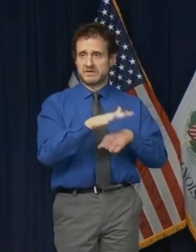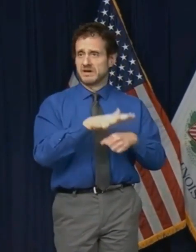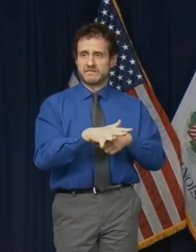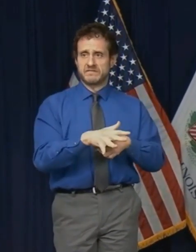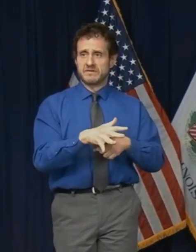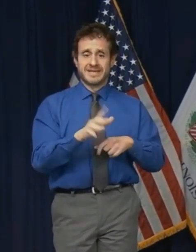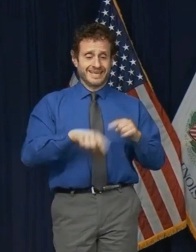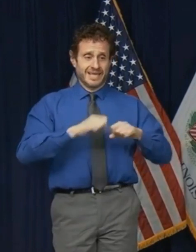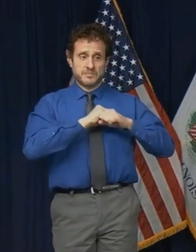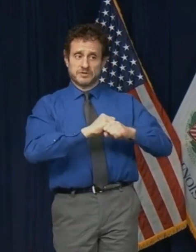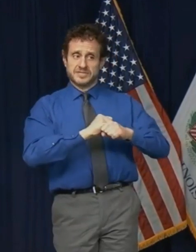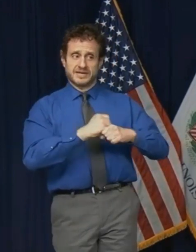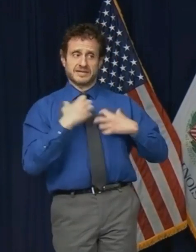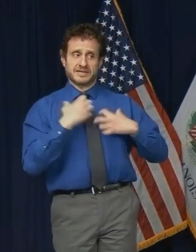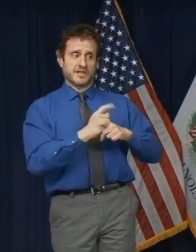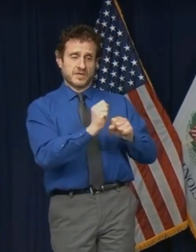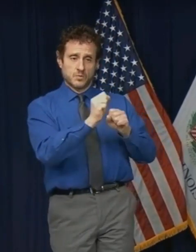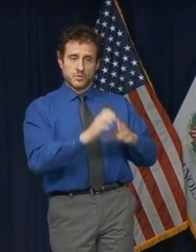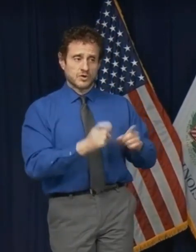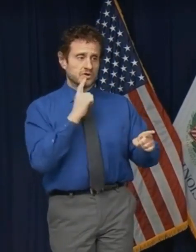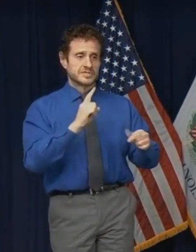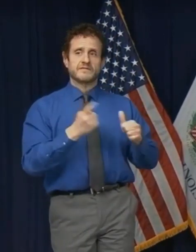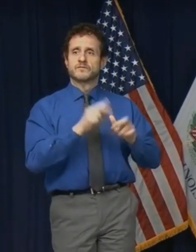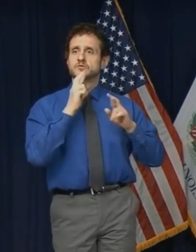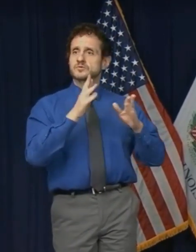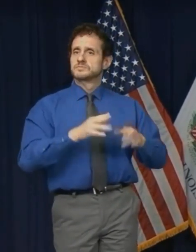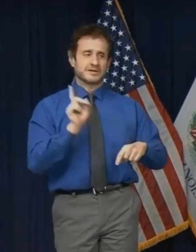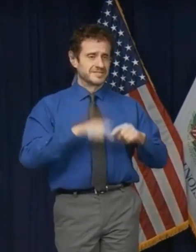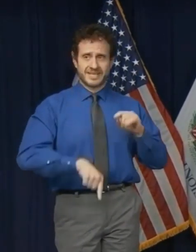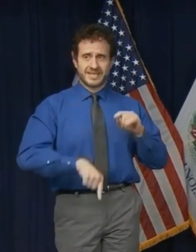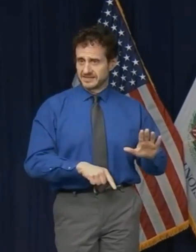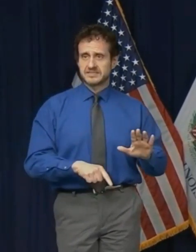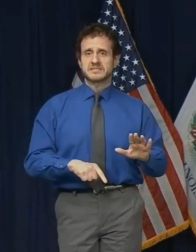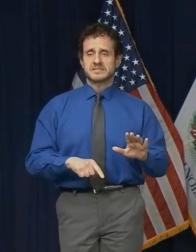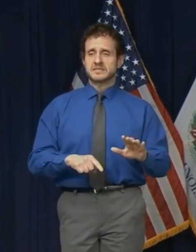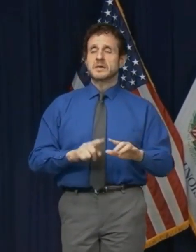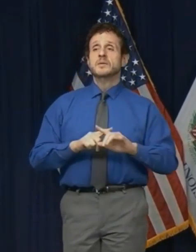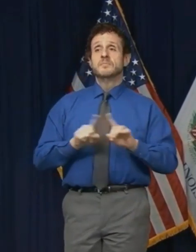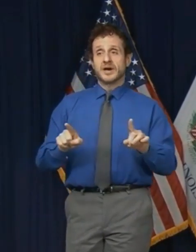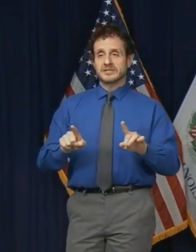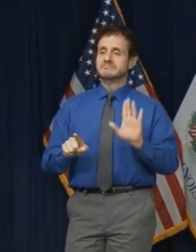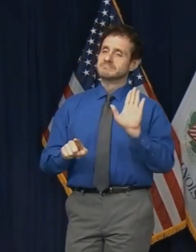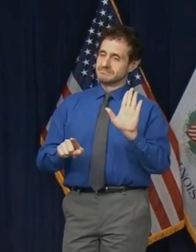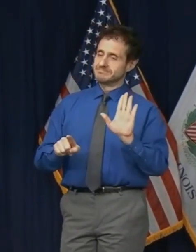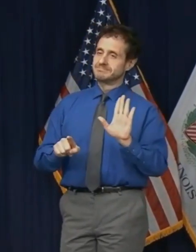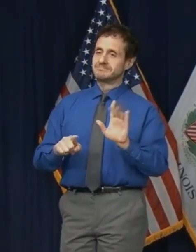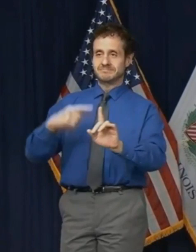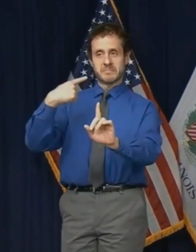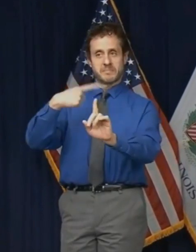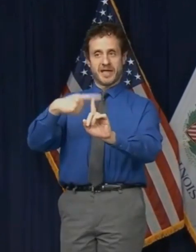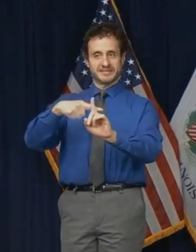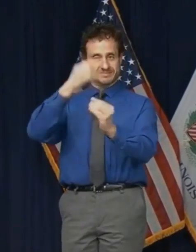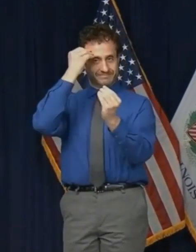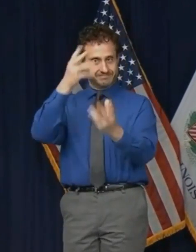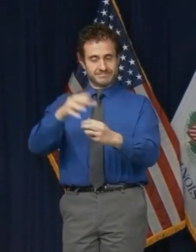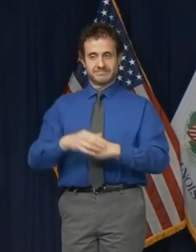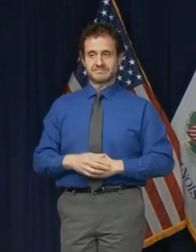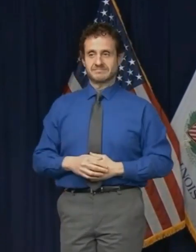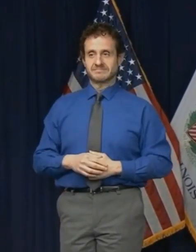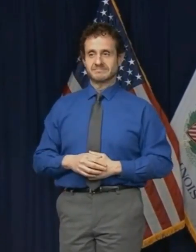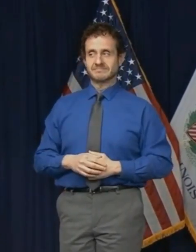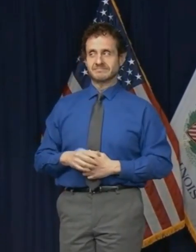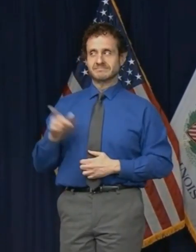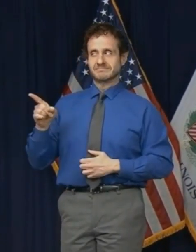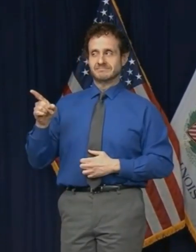protect our health care workers and our first responders. But here's the good news. We haven't trusted